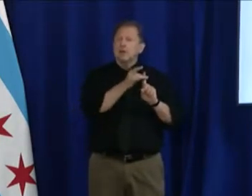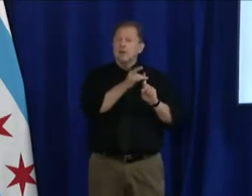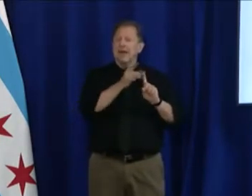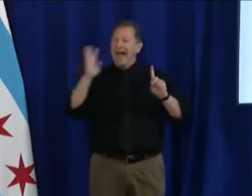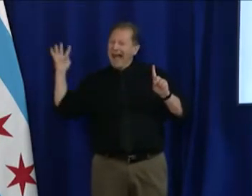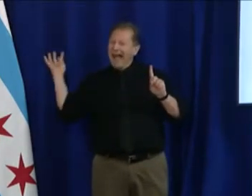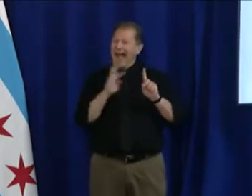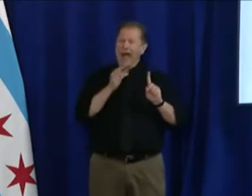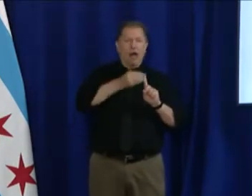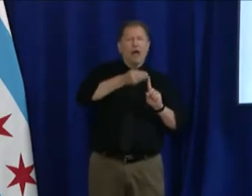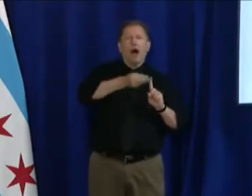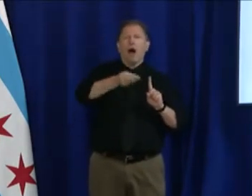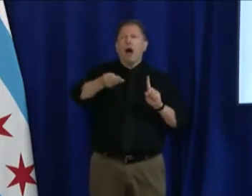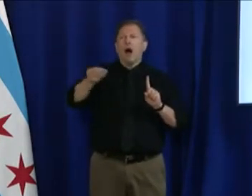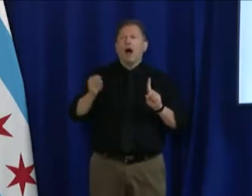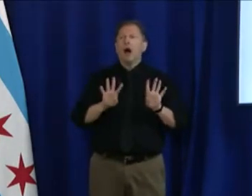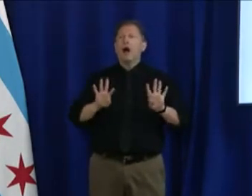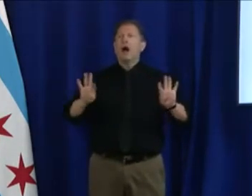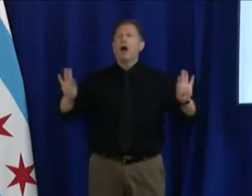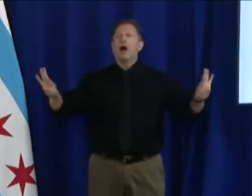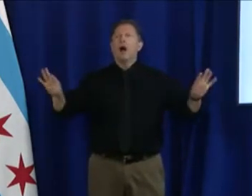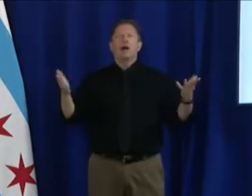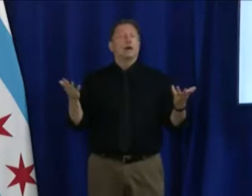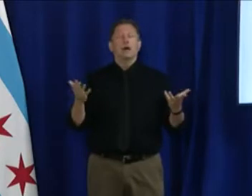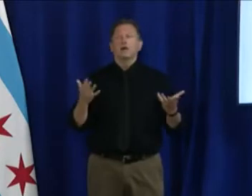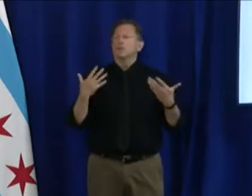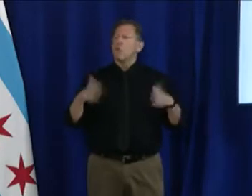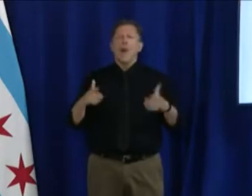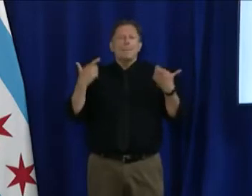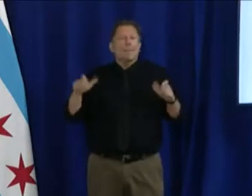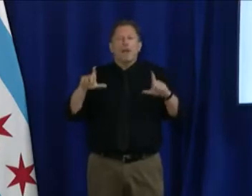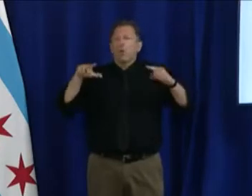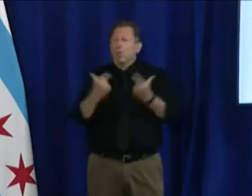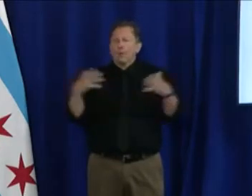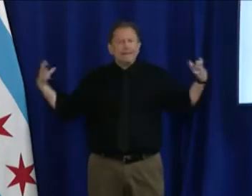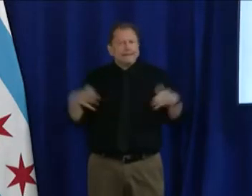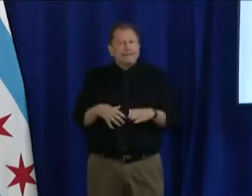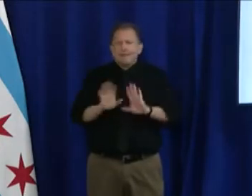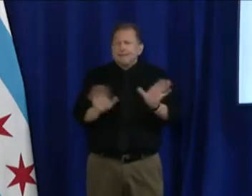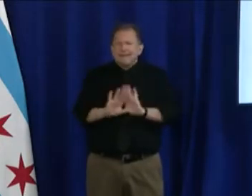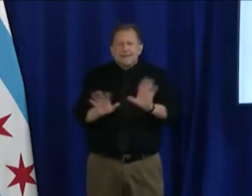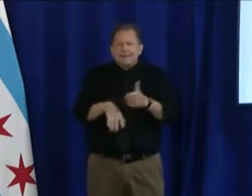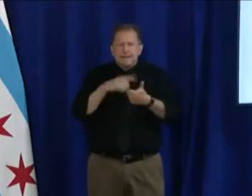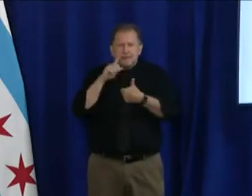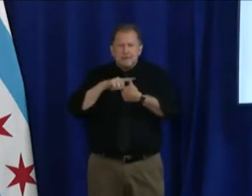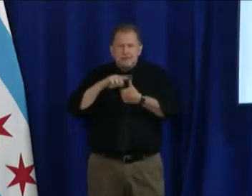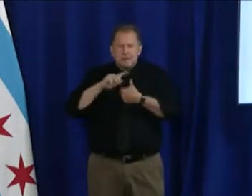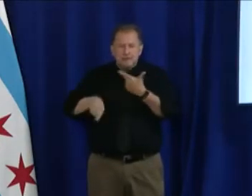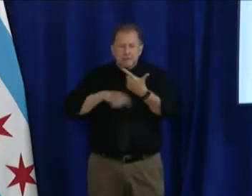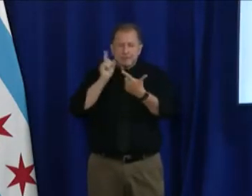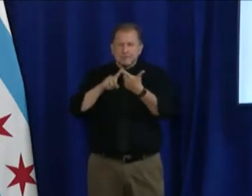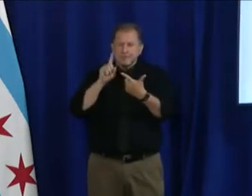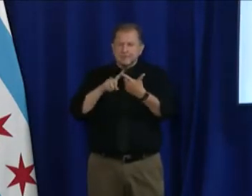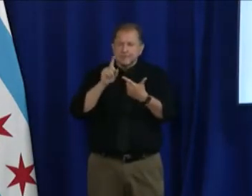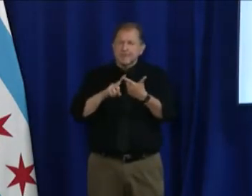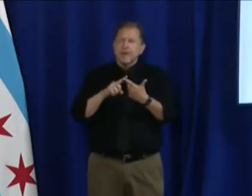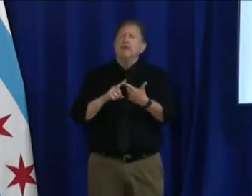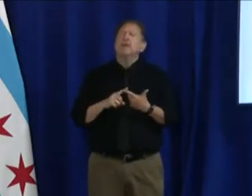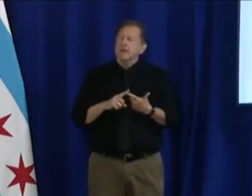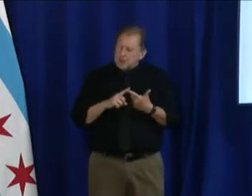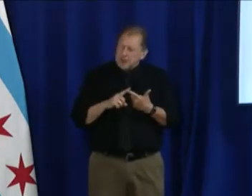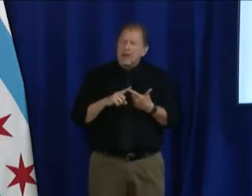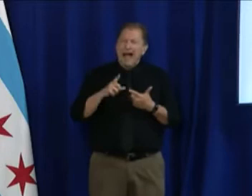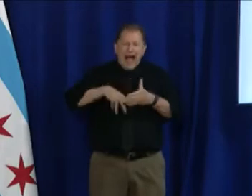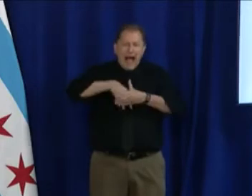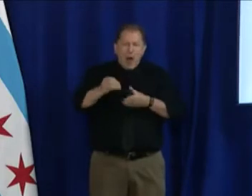So minimize gathering in large groups. Number two, wear a face covering when you leave